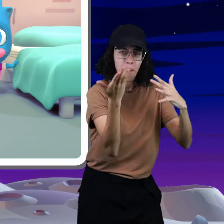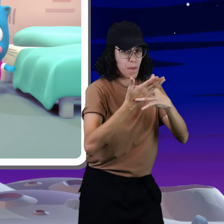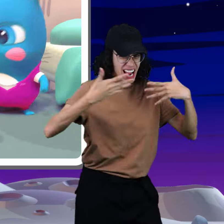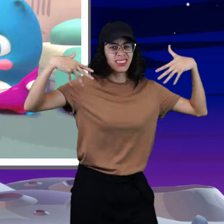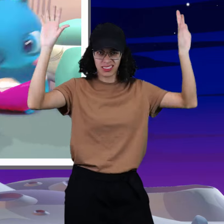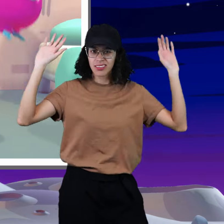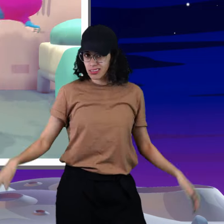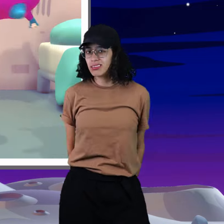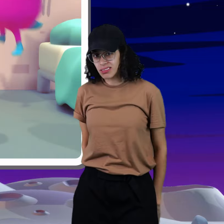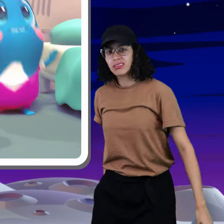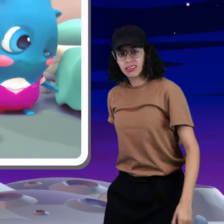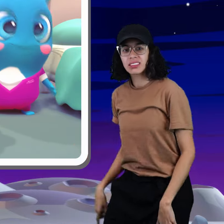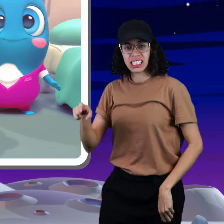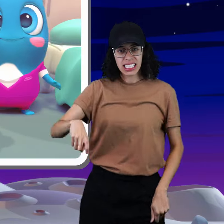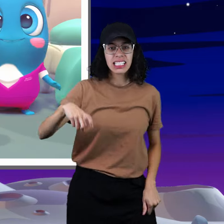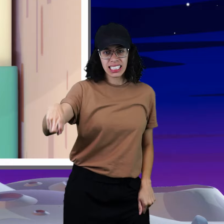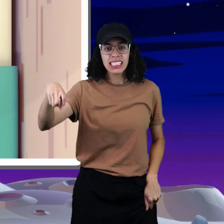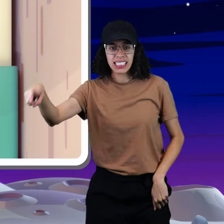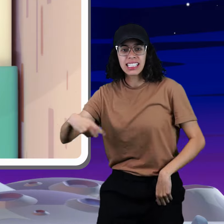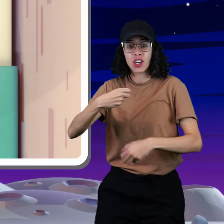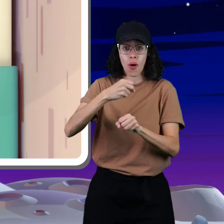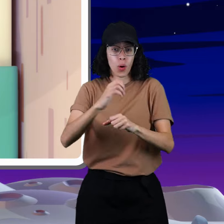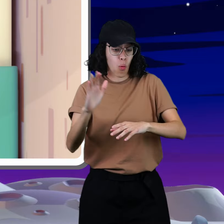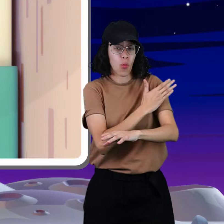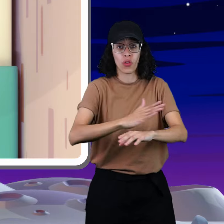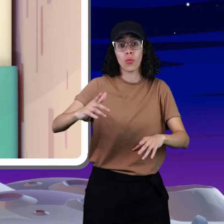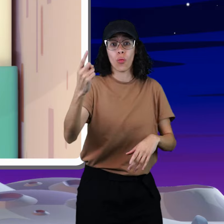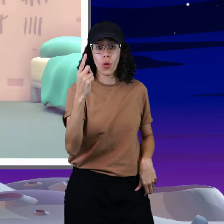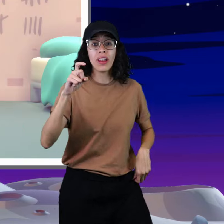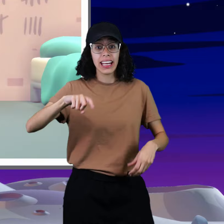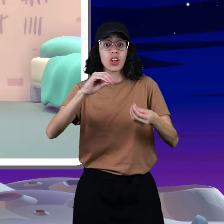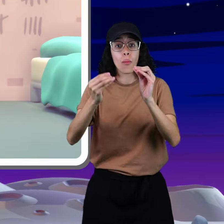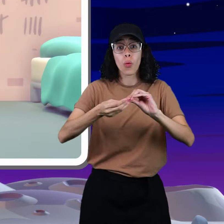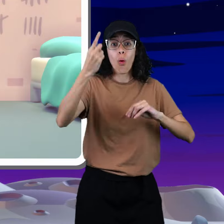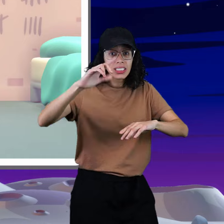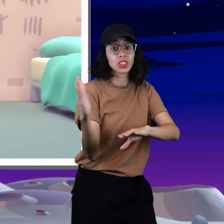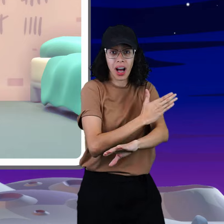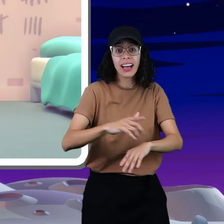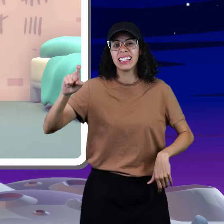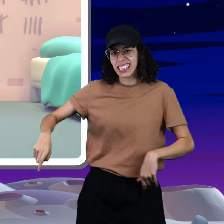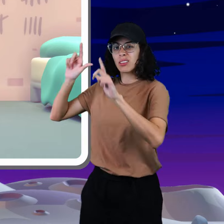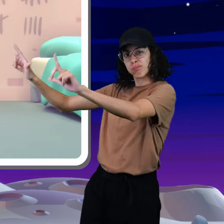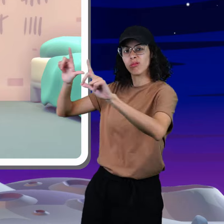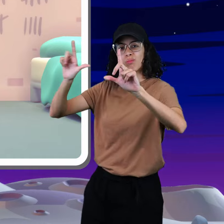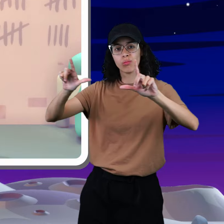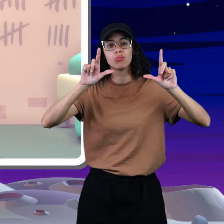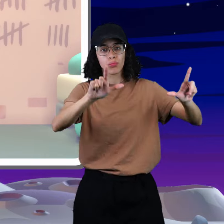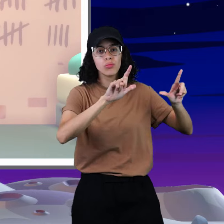they'll break, it's over Need a, need to get this album done, need a couple number ones, need a plaque on every song Name me